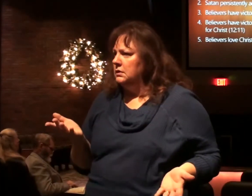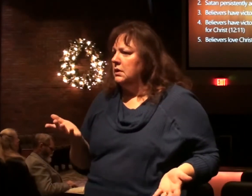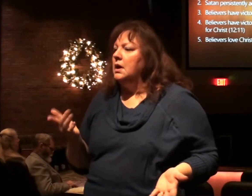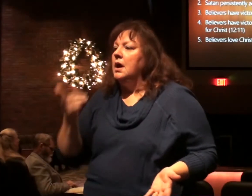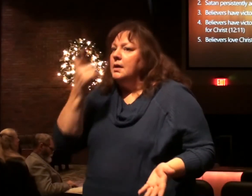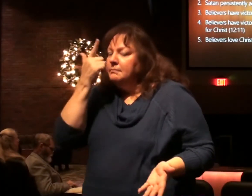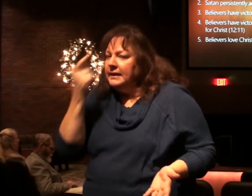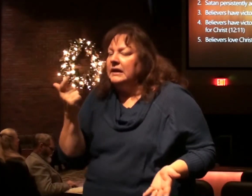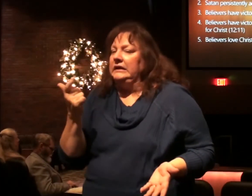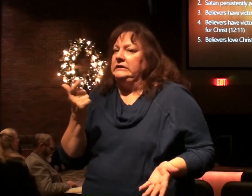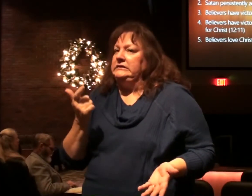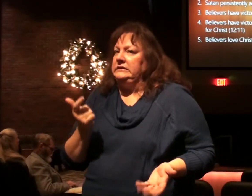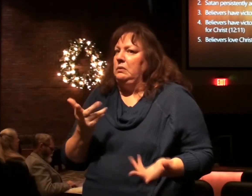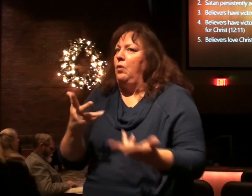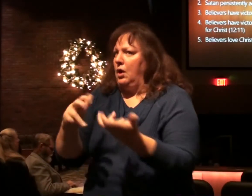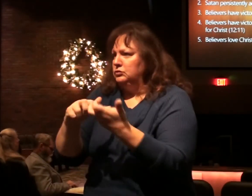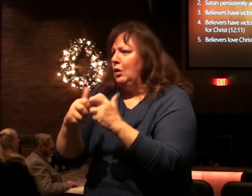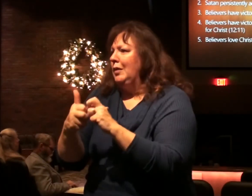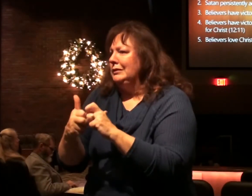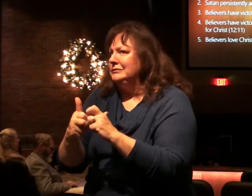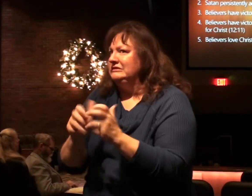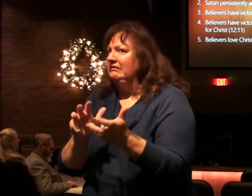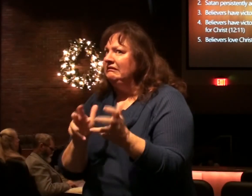Because it will stir things up.